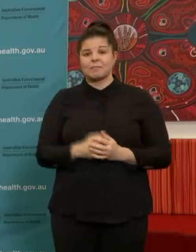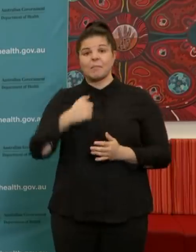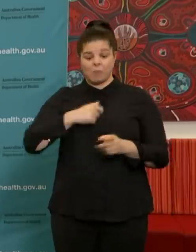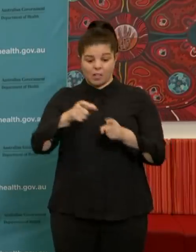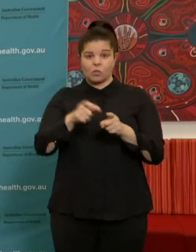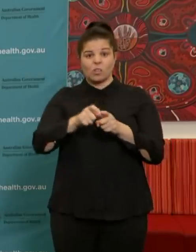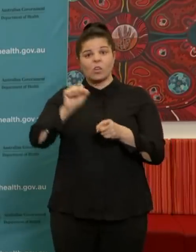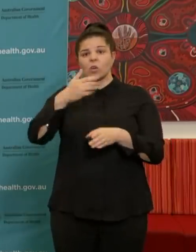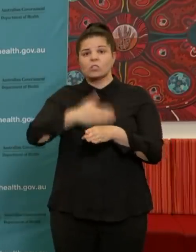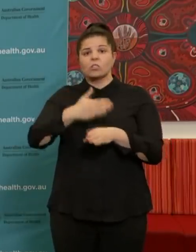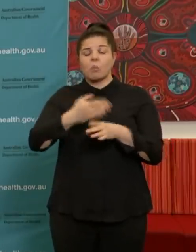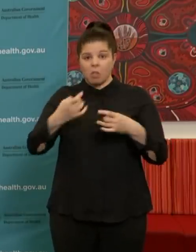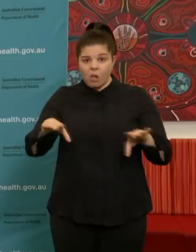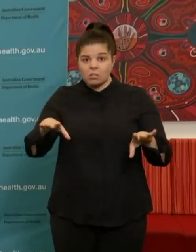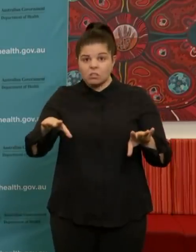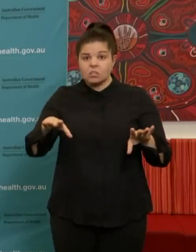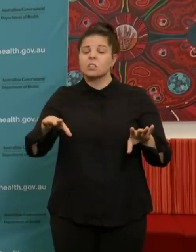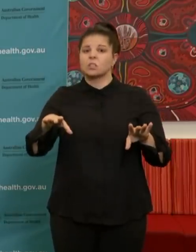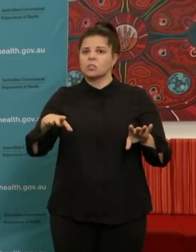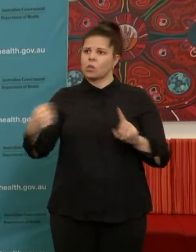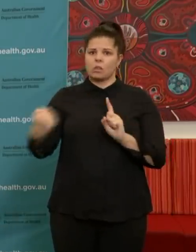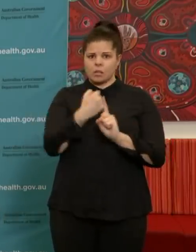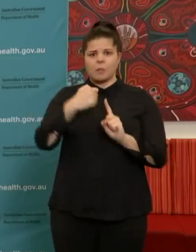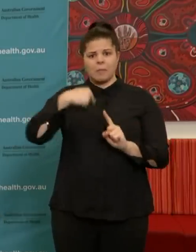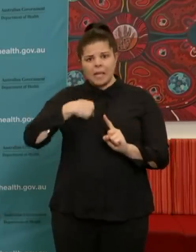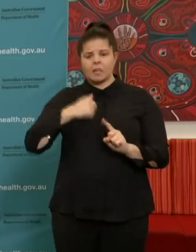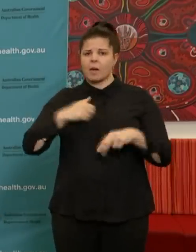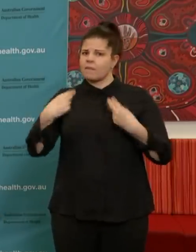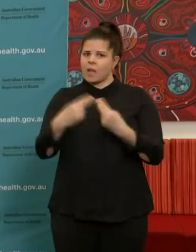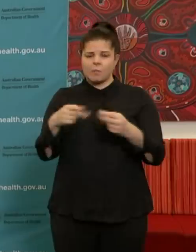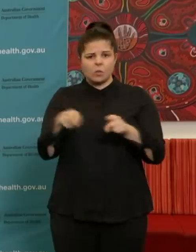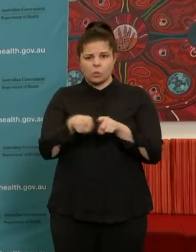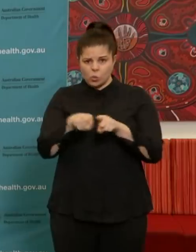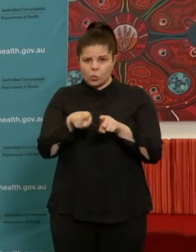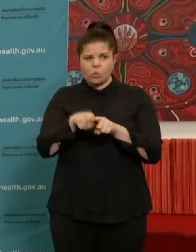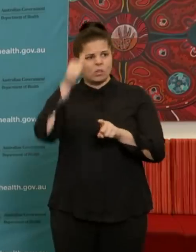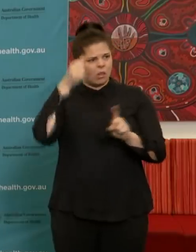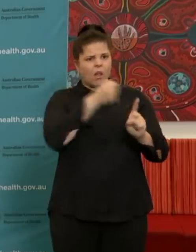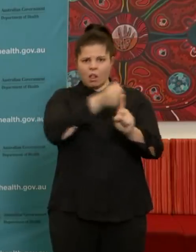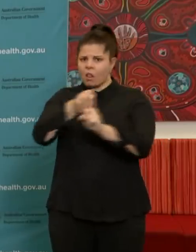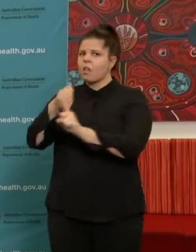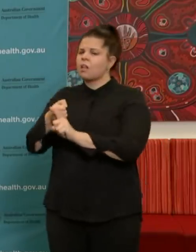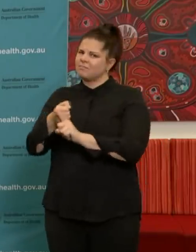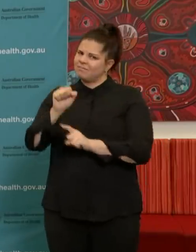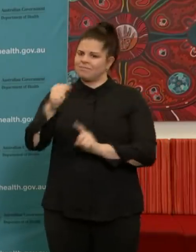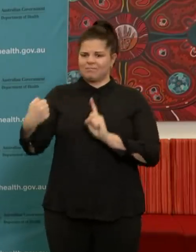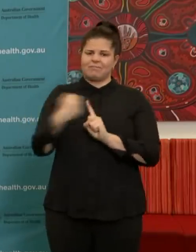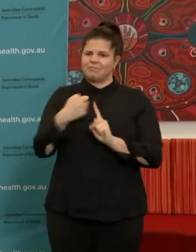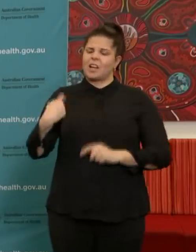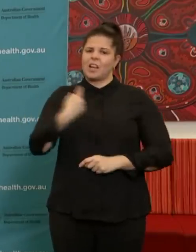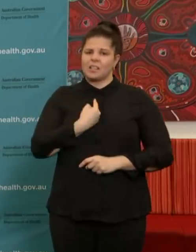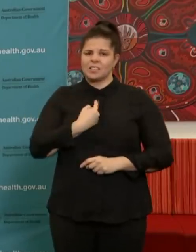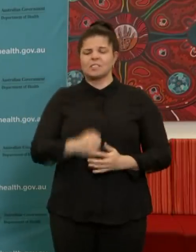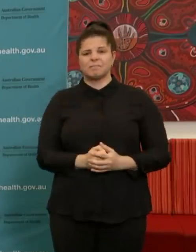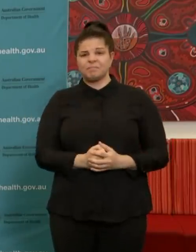job. So these are real events affecting us, both from the virus itself, as well